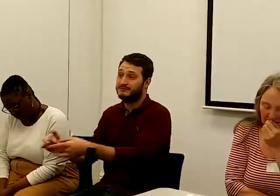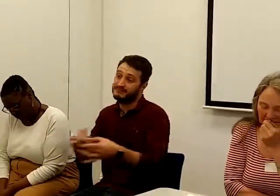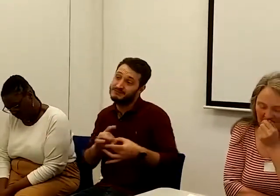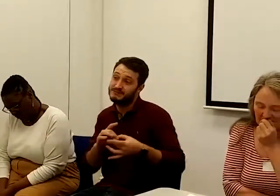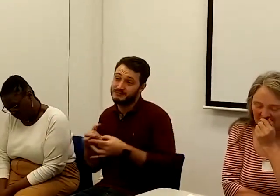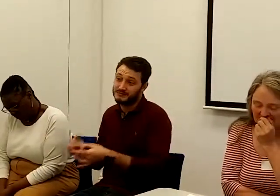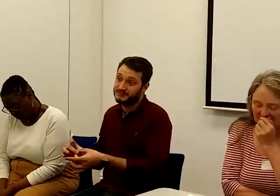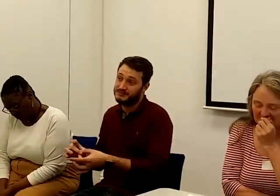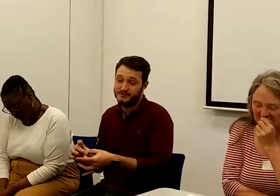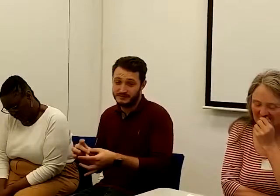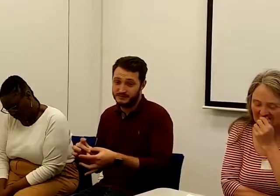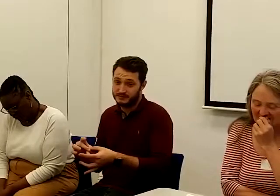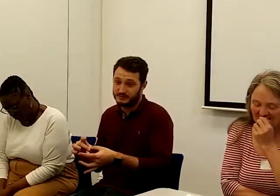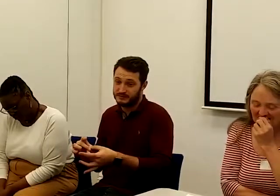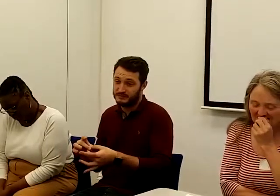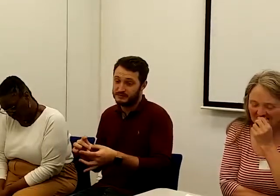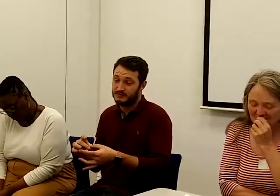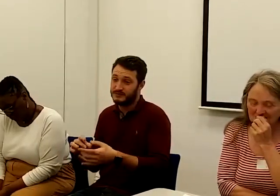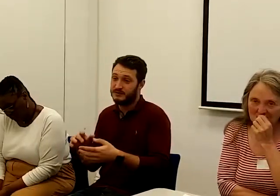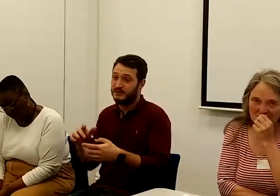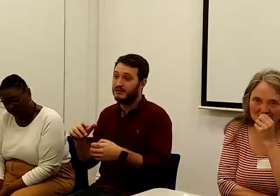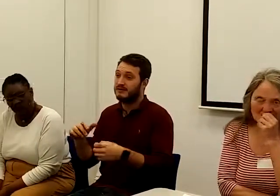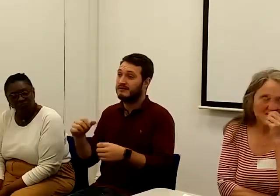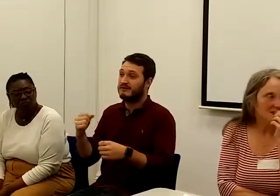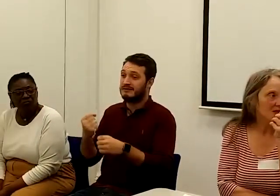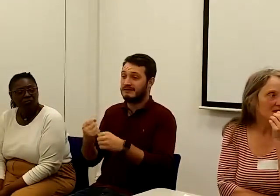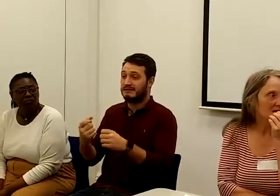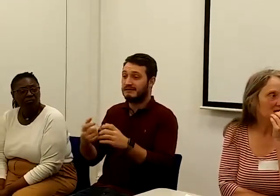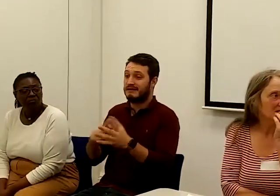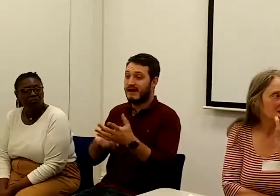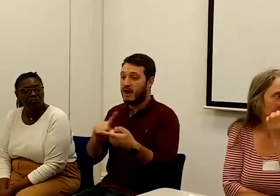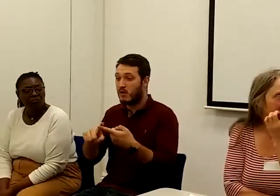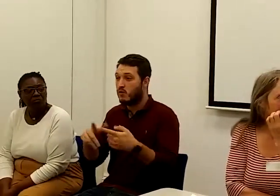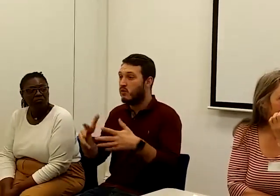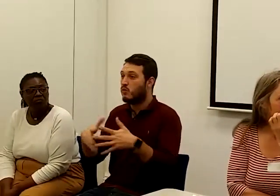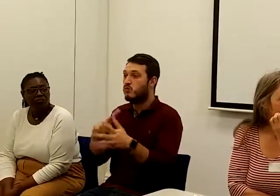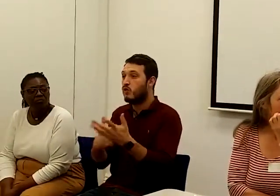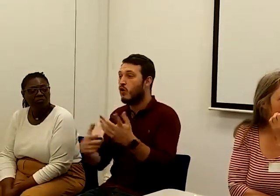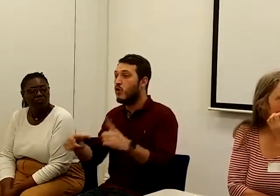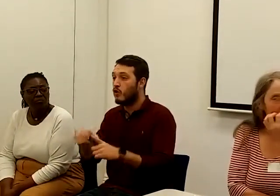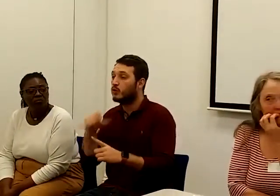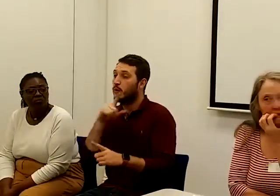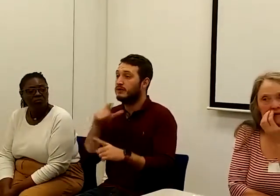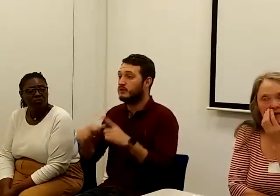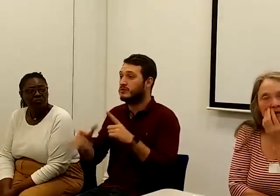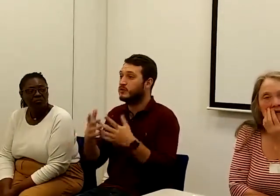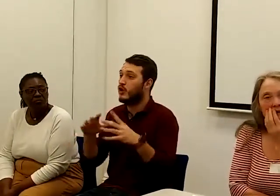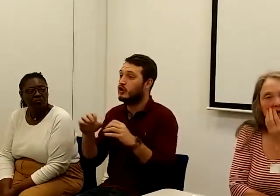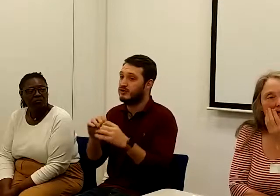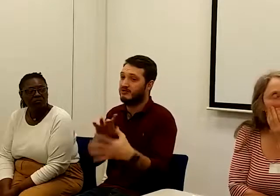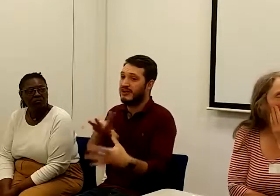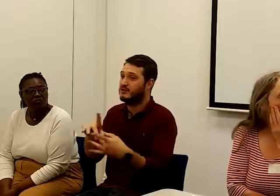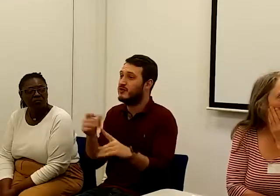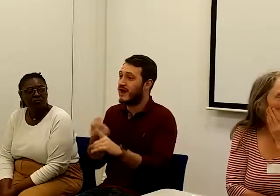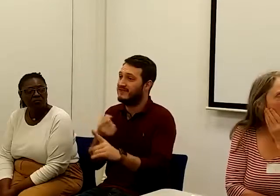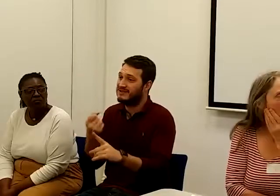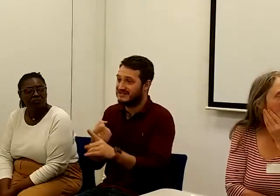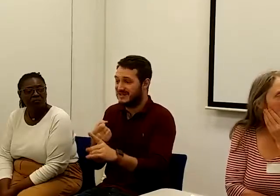The thing is we're doing, Gail Ward's doing some workshops around advocacy, to do some training around universal credit and get people